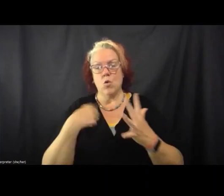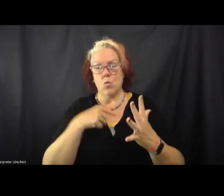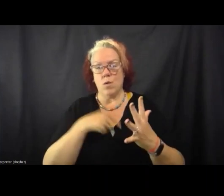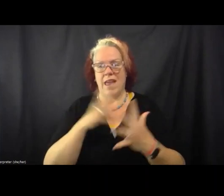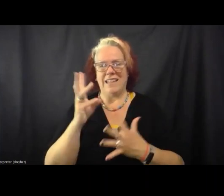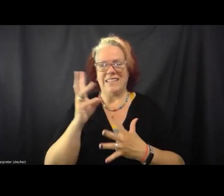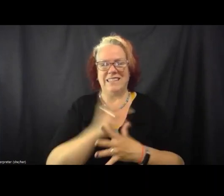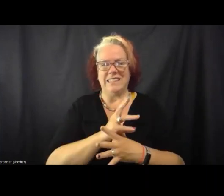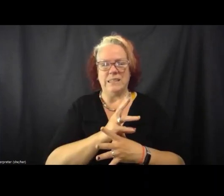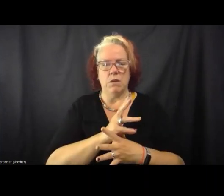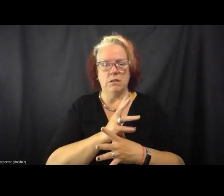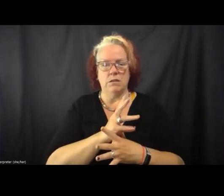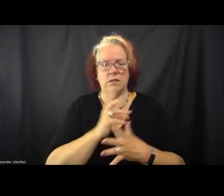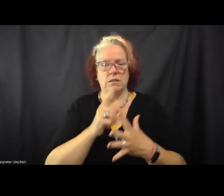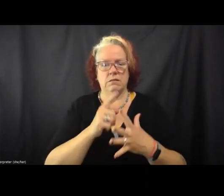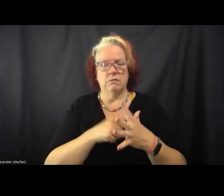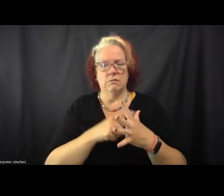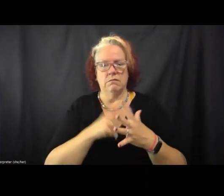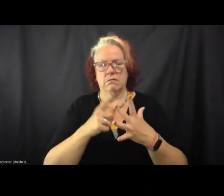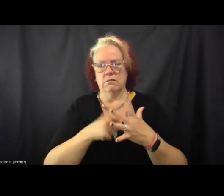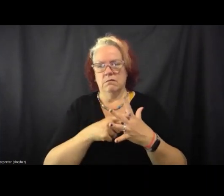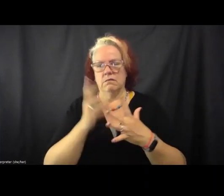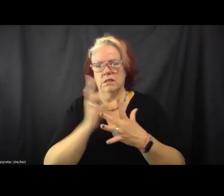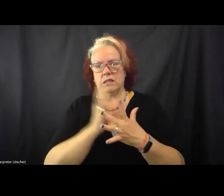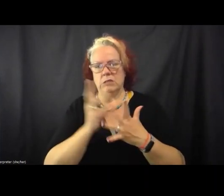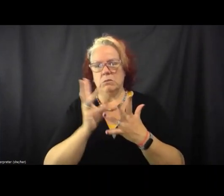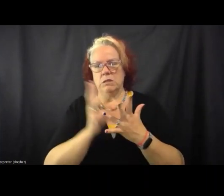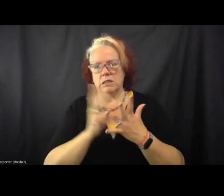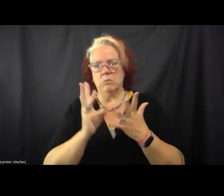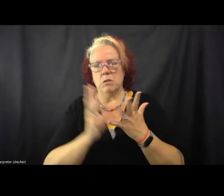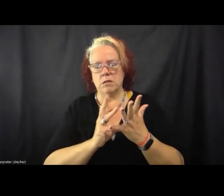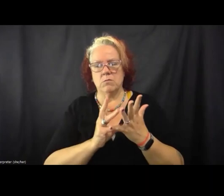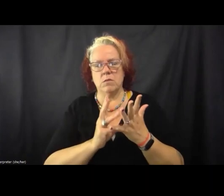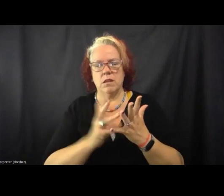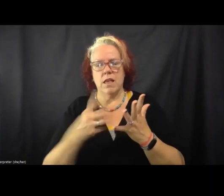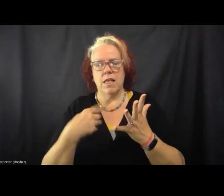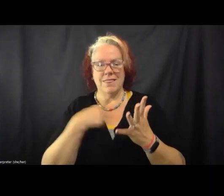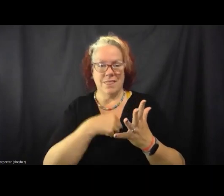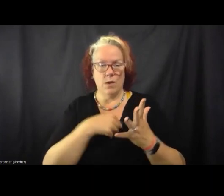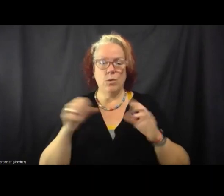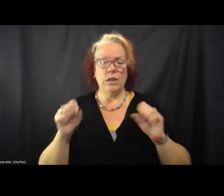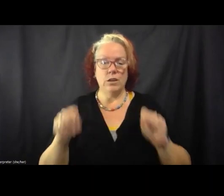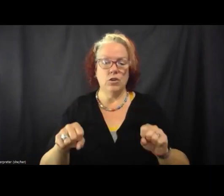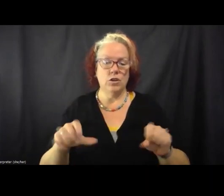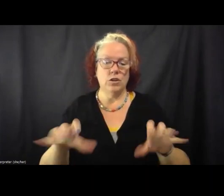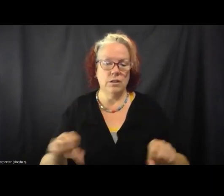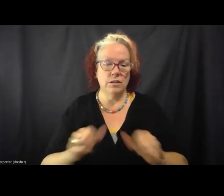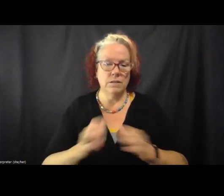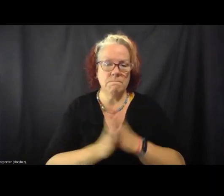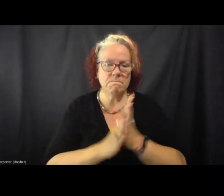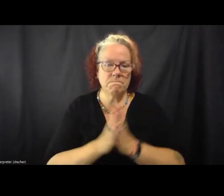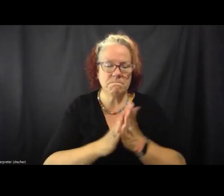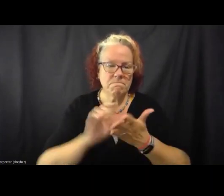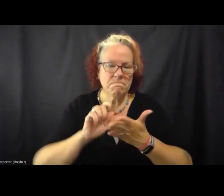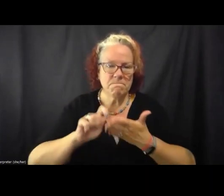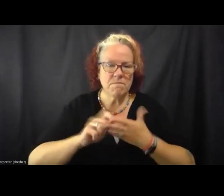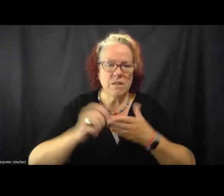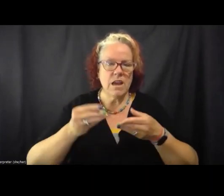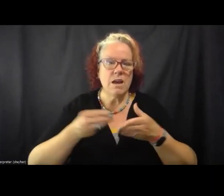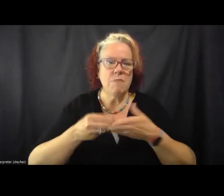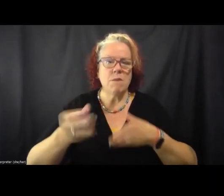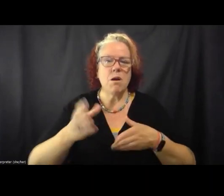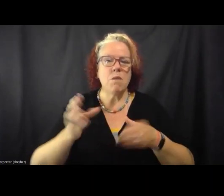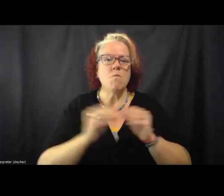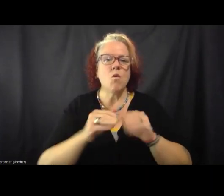something like that, in which to sort of, in which, you know, we were sort of bought more time to